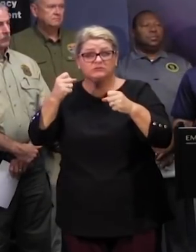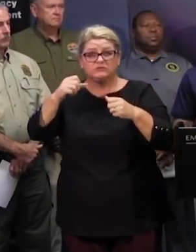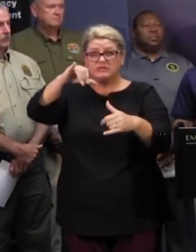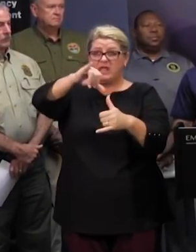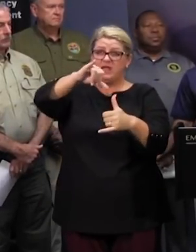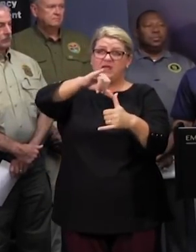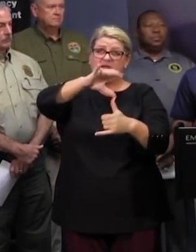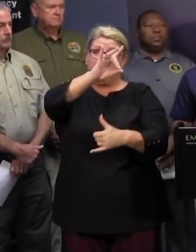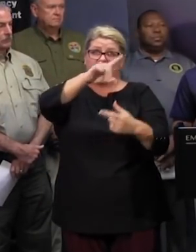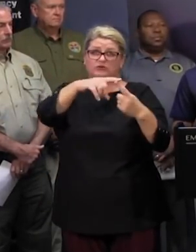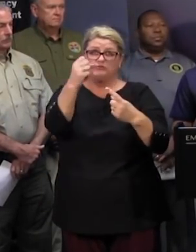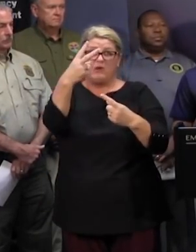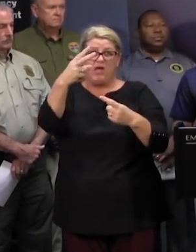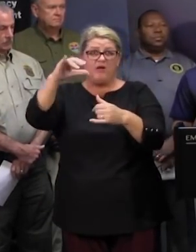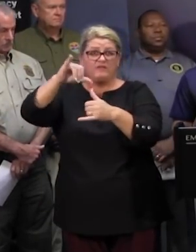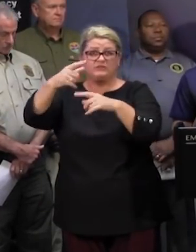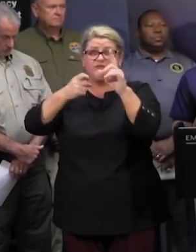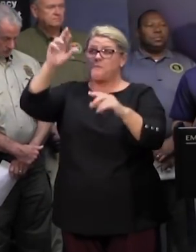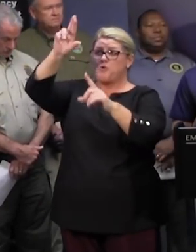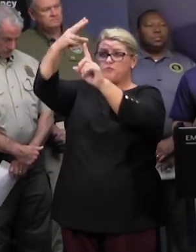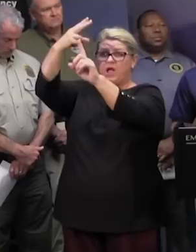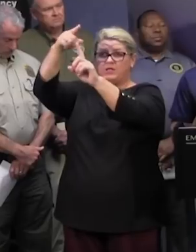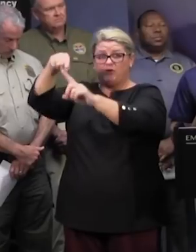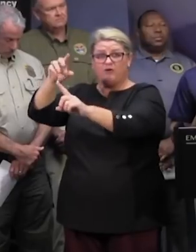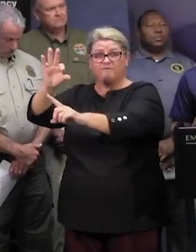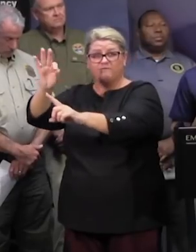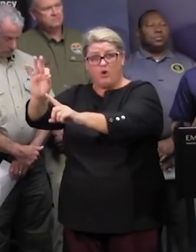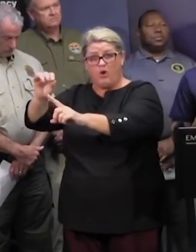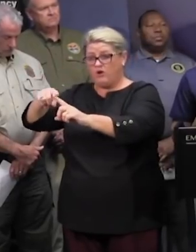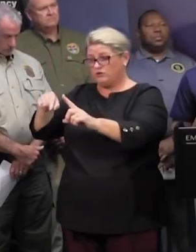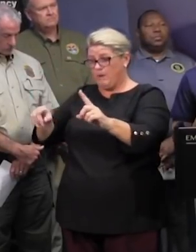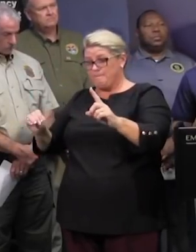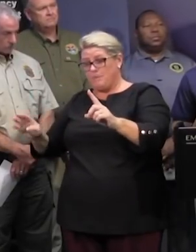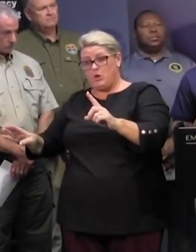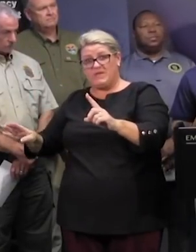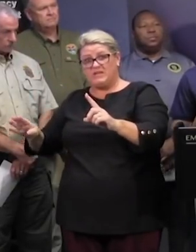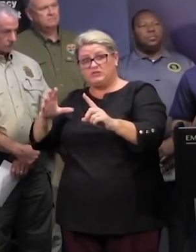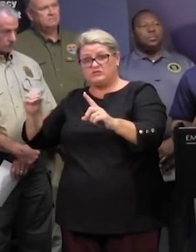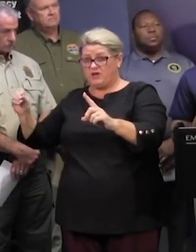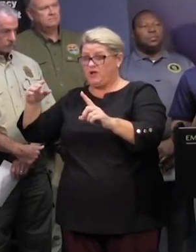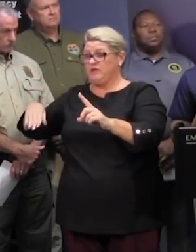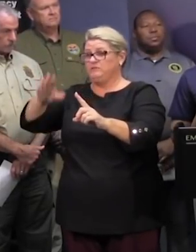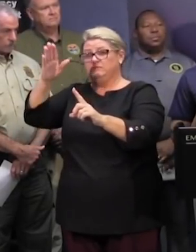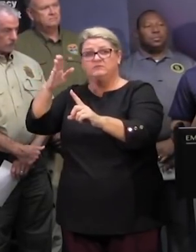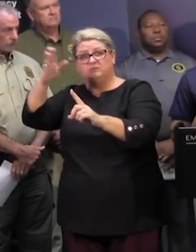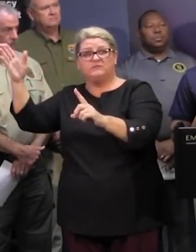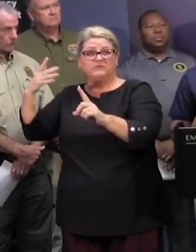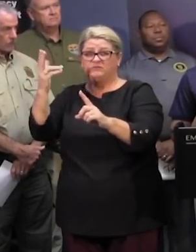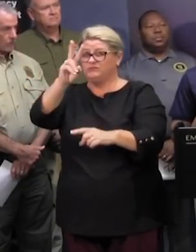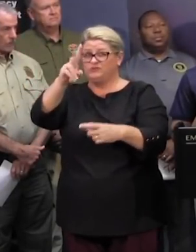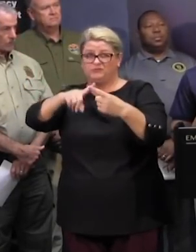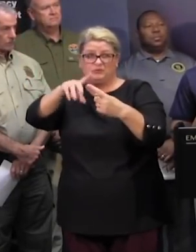8 to 12 inches are expected from rock hill to florence to myrtle beach and areas northeast of there with an additional two to